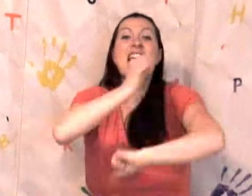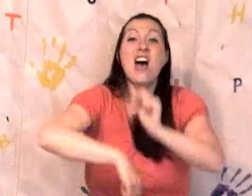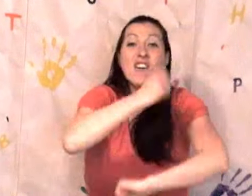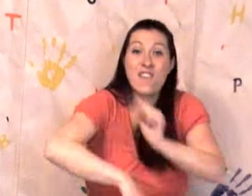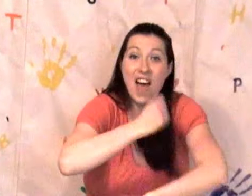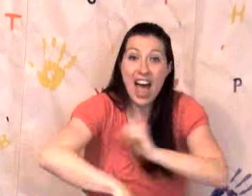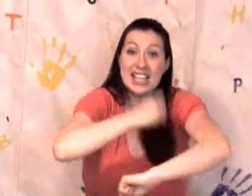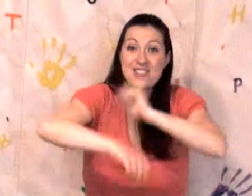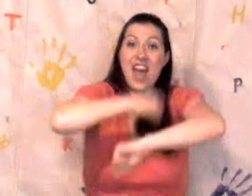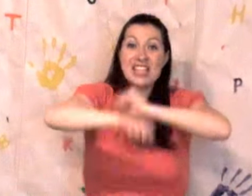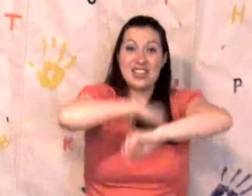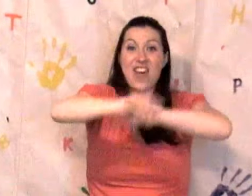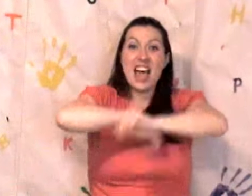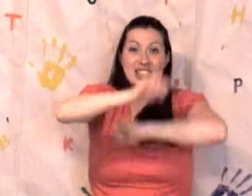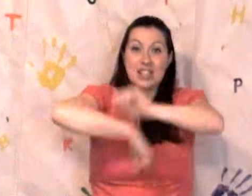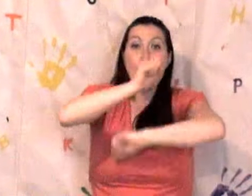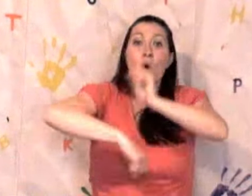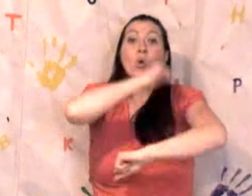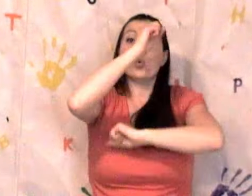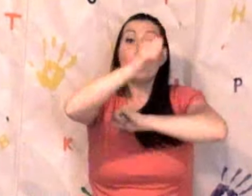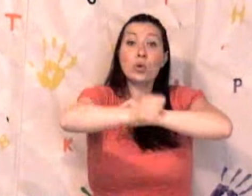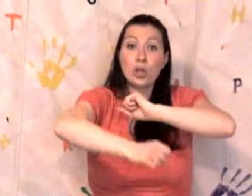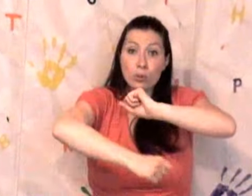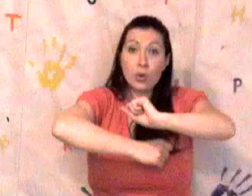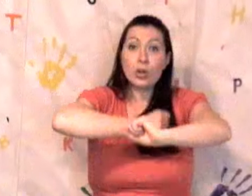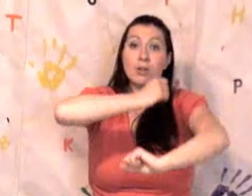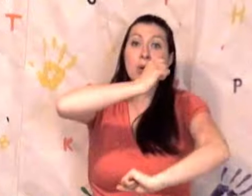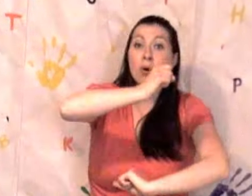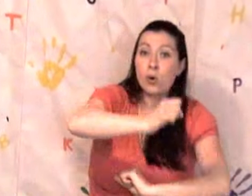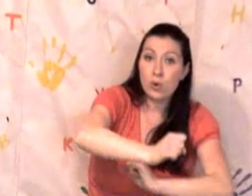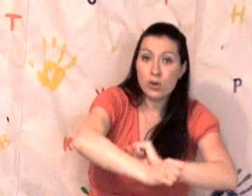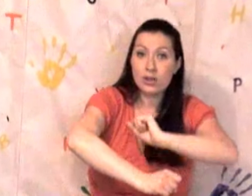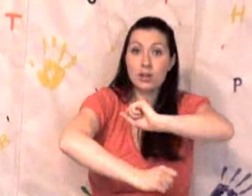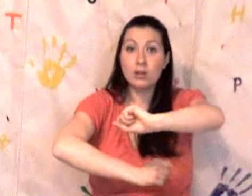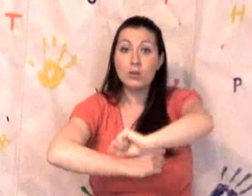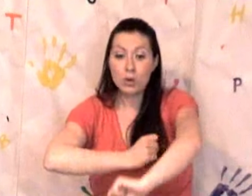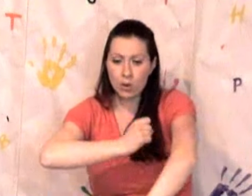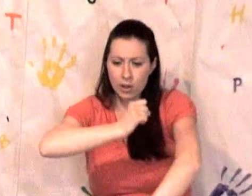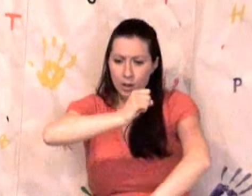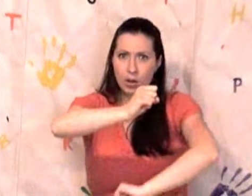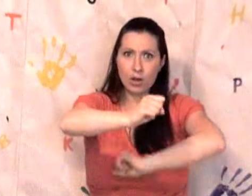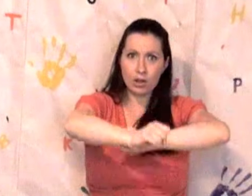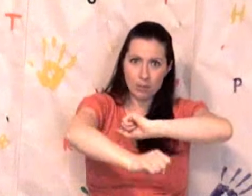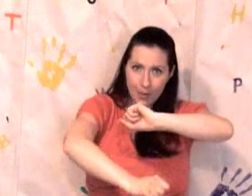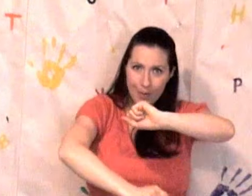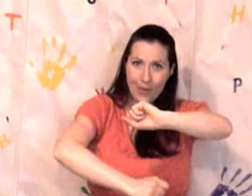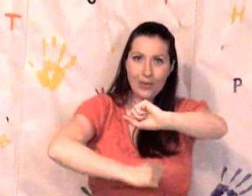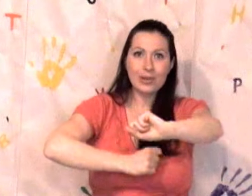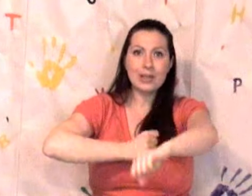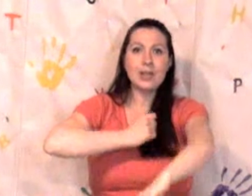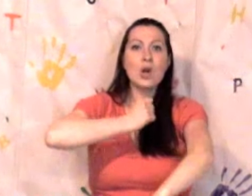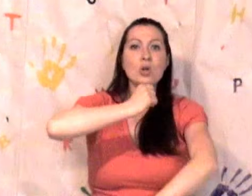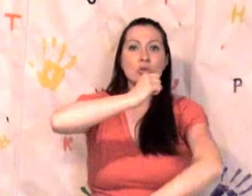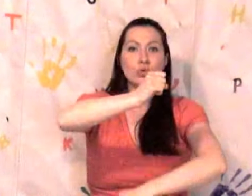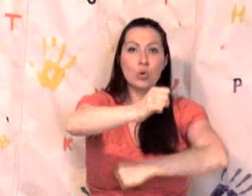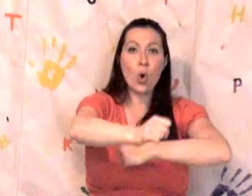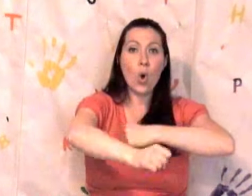fast, fast Roly-roly-poly, roly-roly-poly Slow,